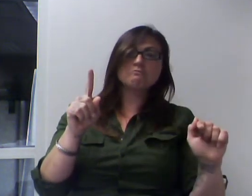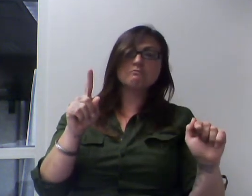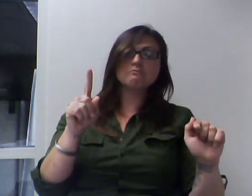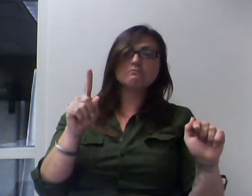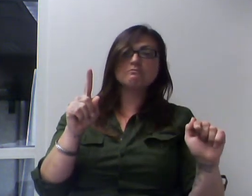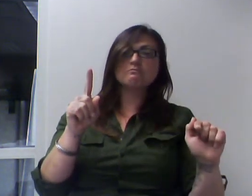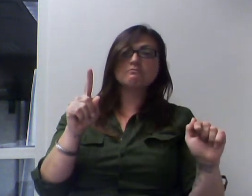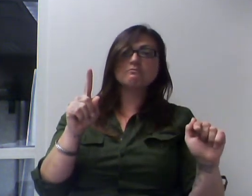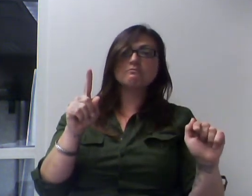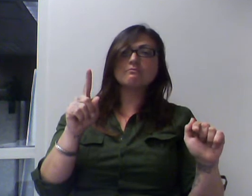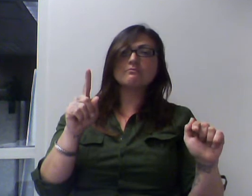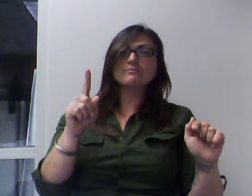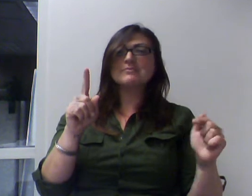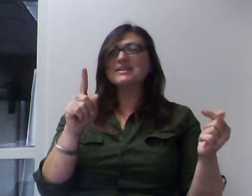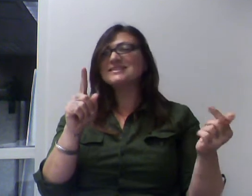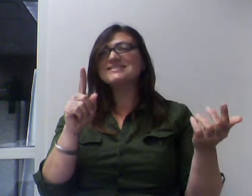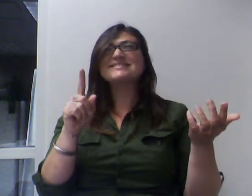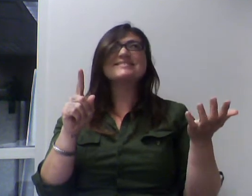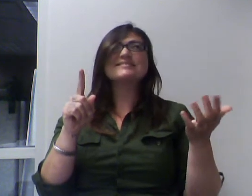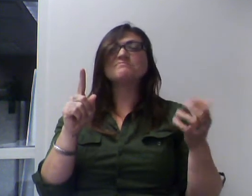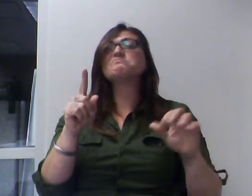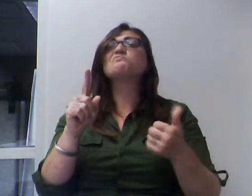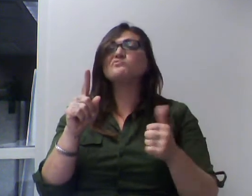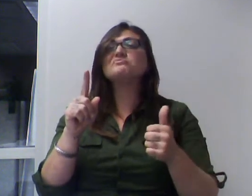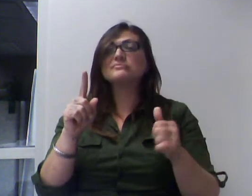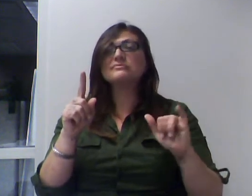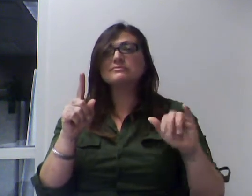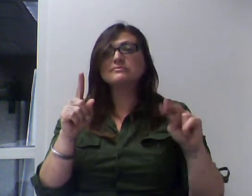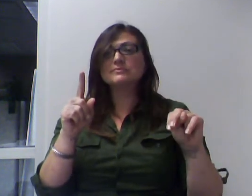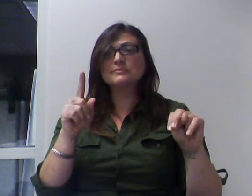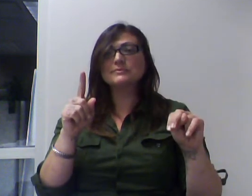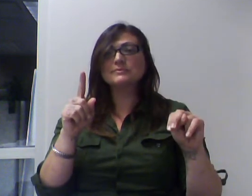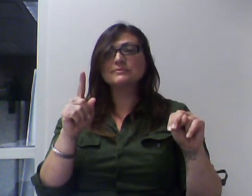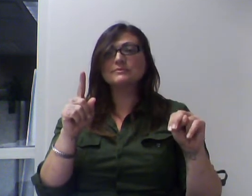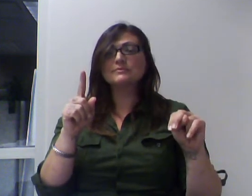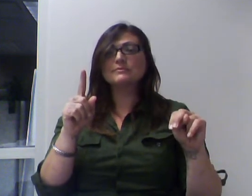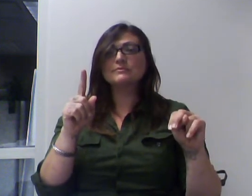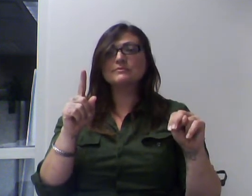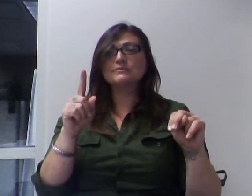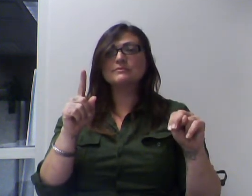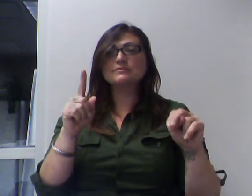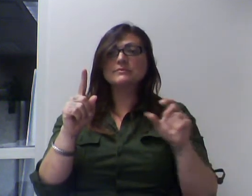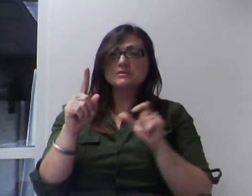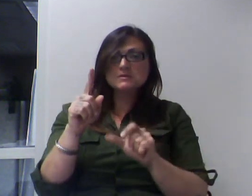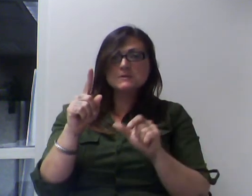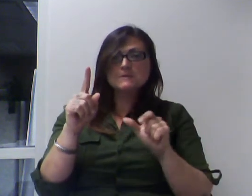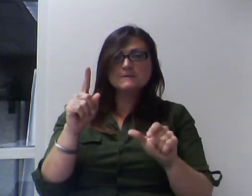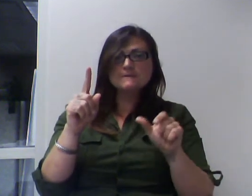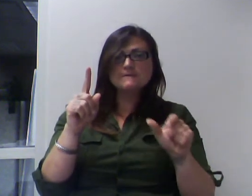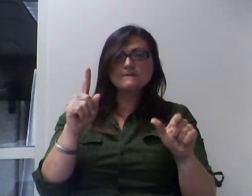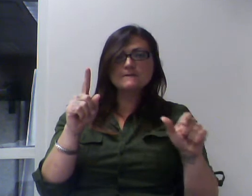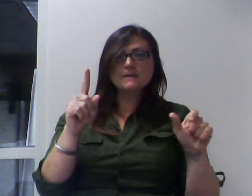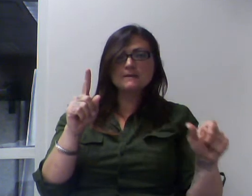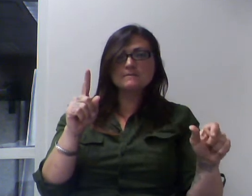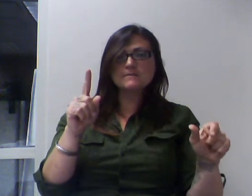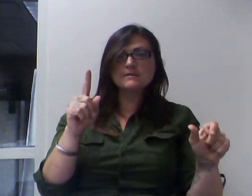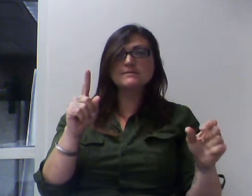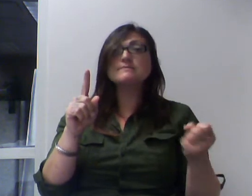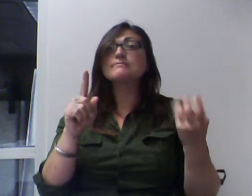And let's suppose it's 10 inches. How many segments, one inch long, will fit there?